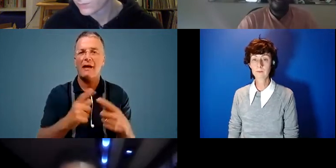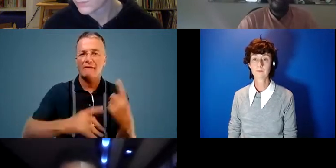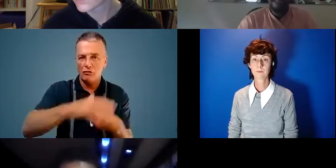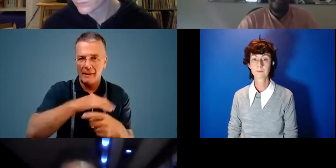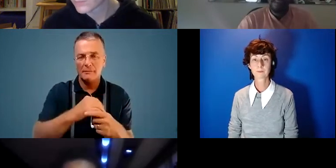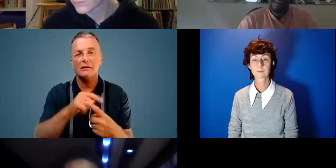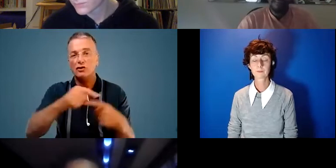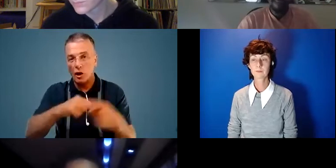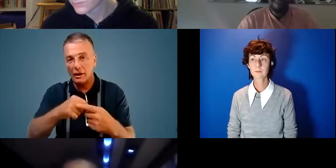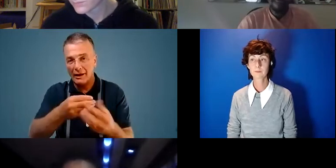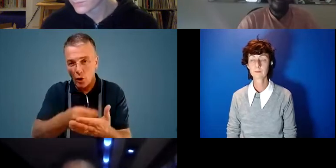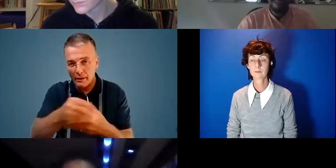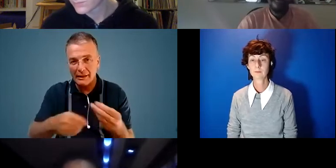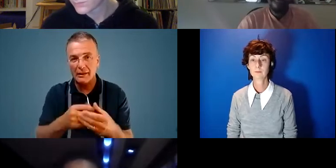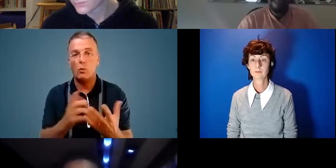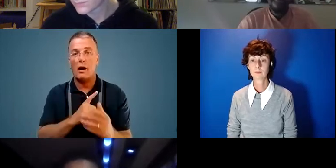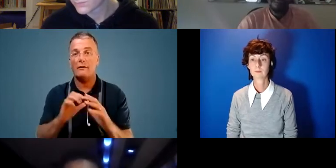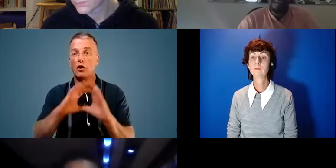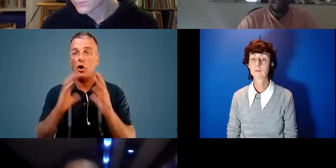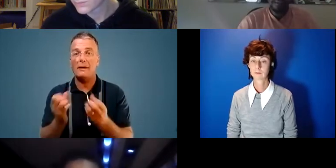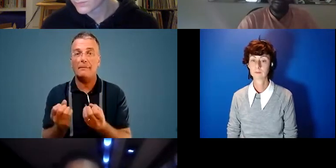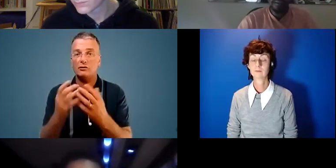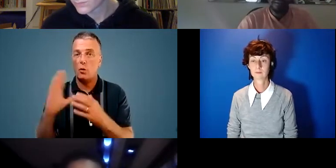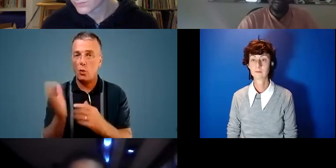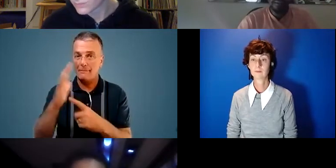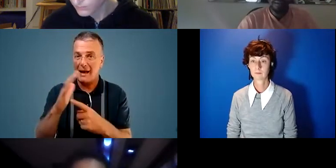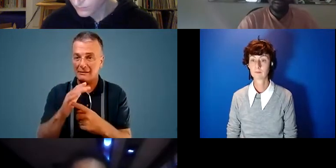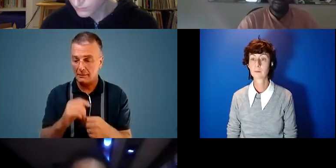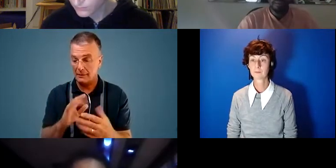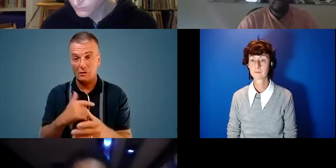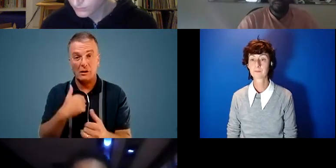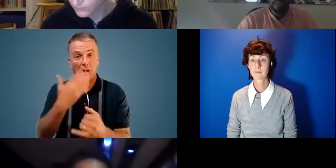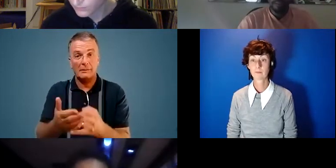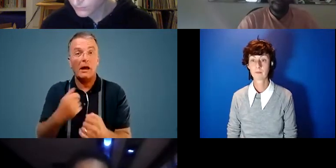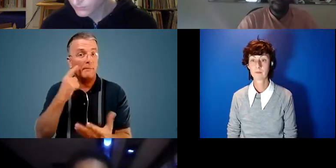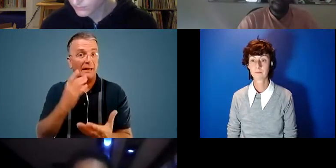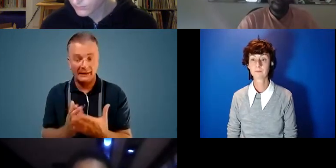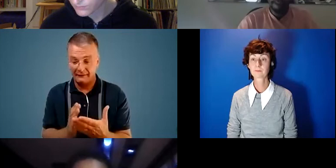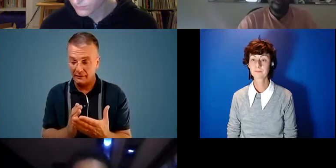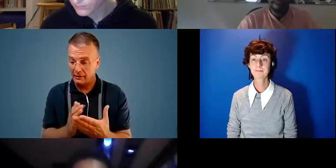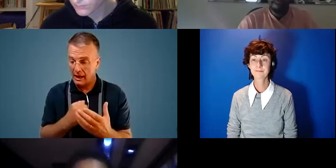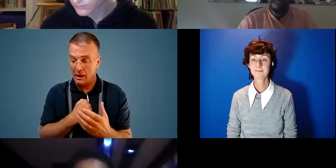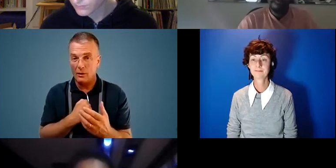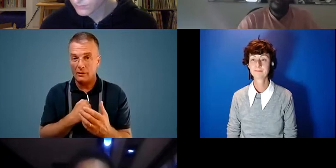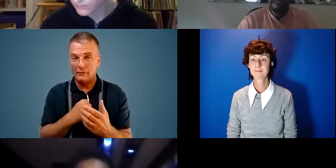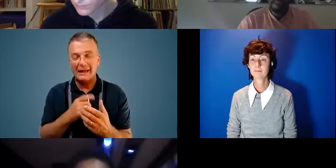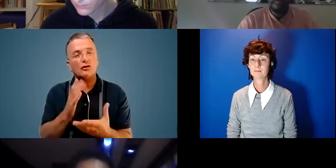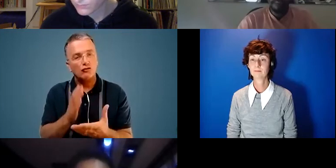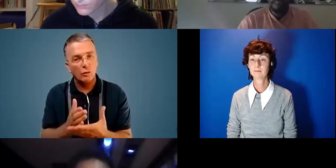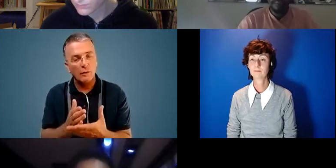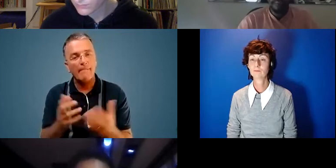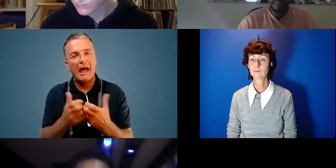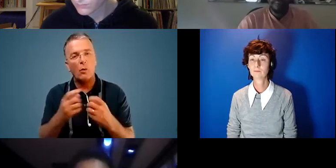economy, and why all of these historical emissions matter. Because ultimately, I believe, art is truly the way we